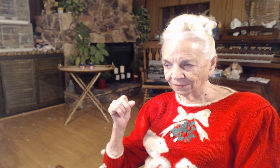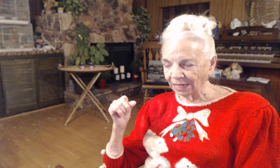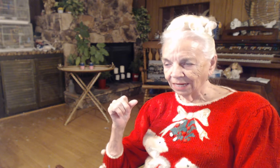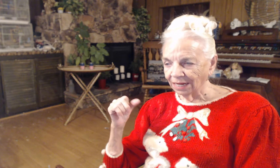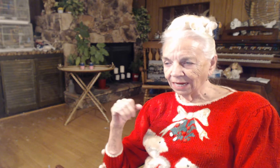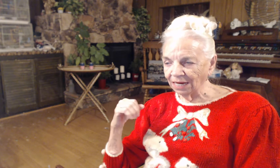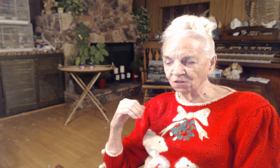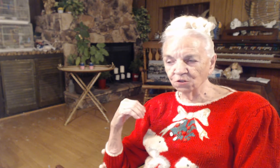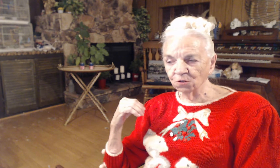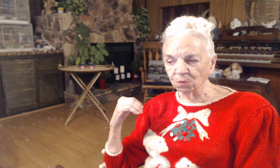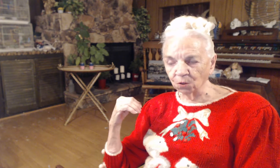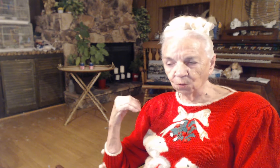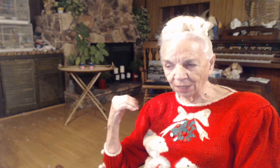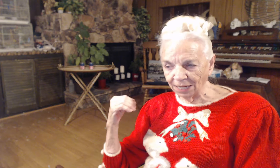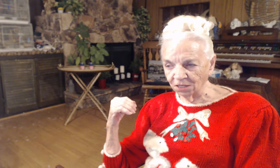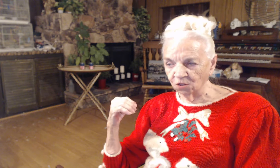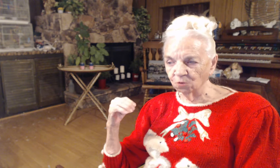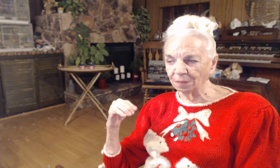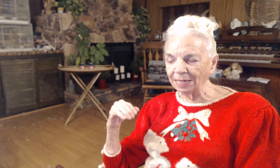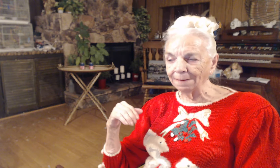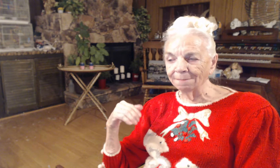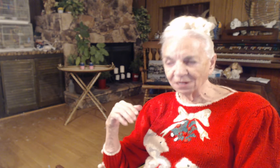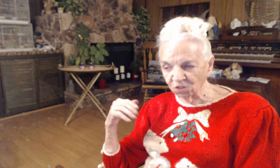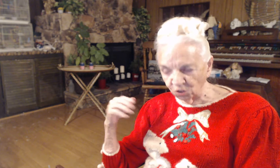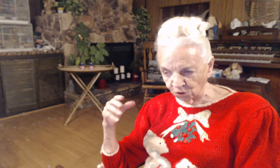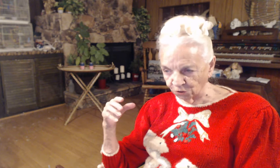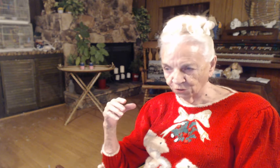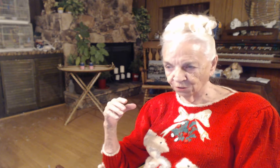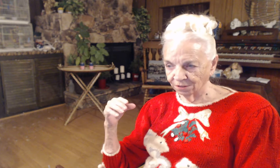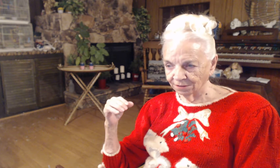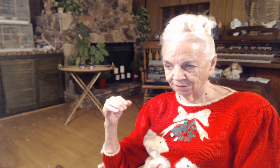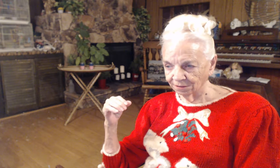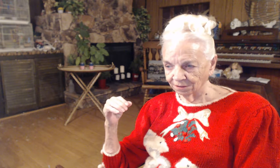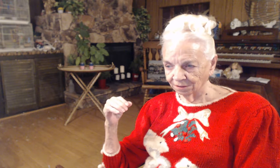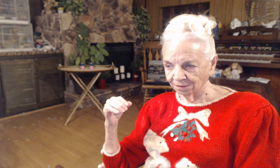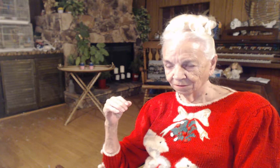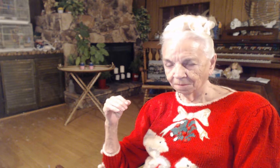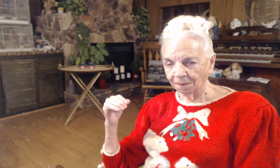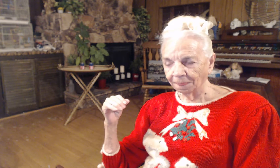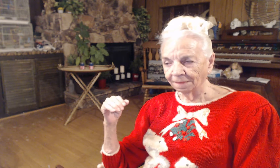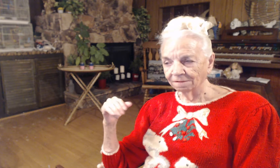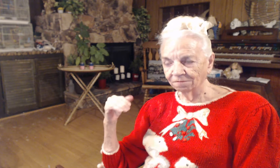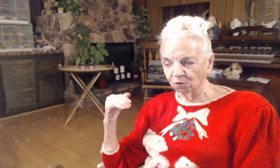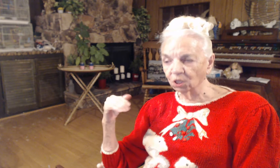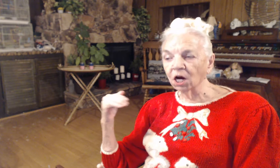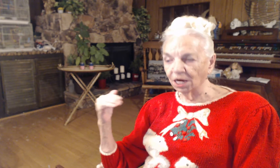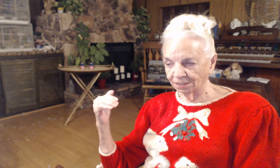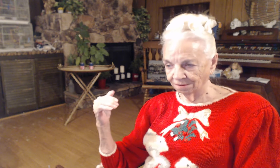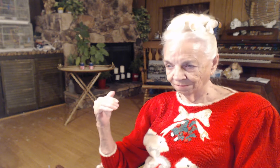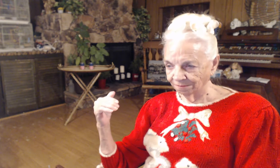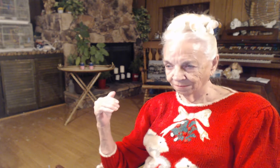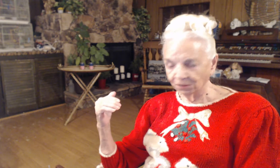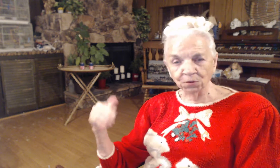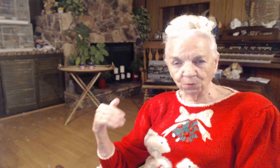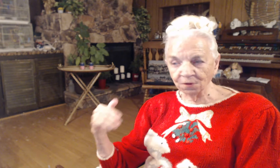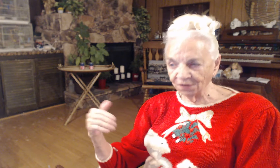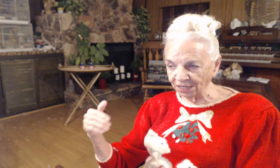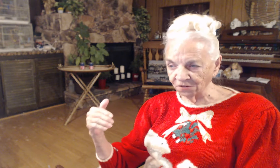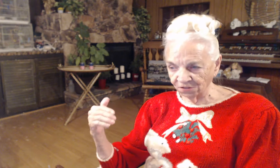Angels were created to be messengers for God, to do the things he